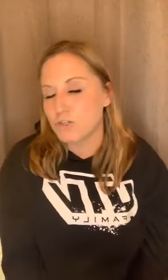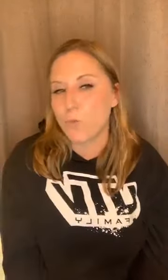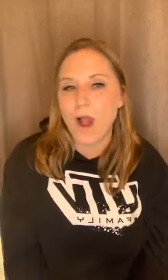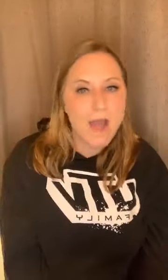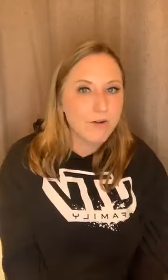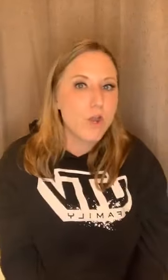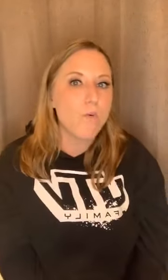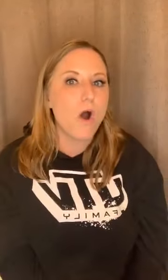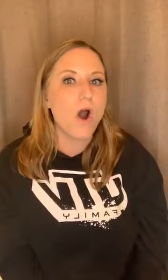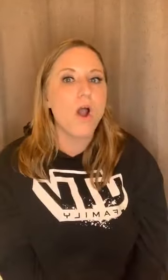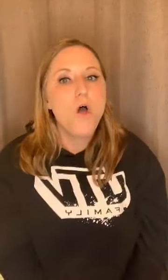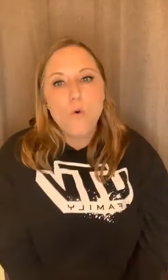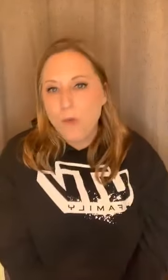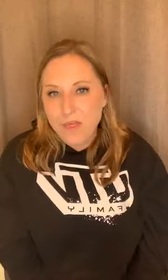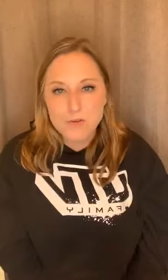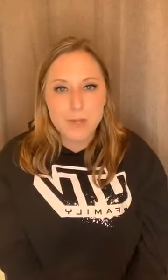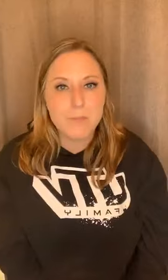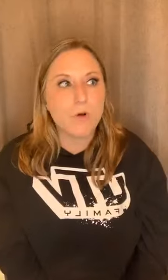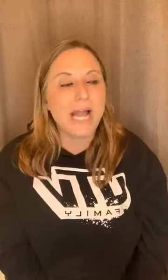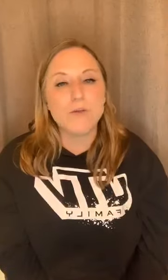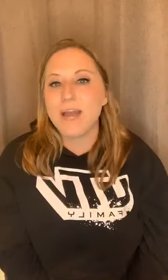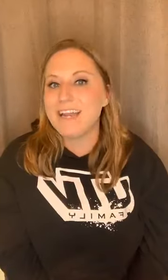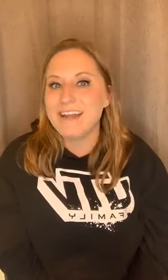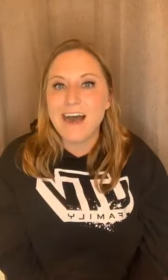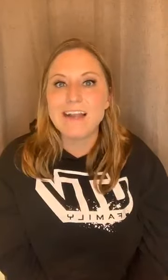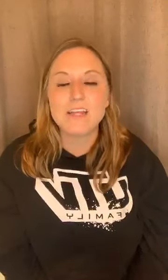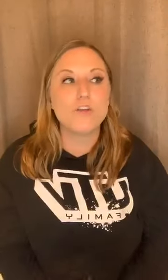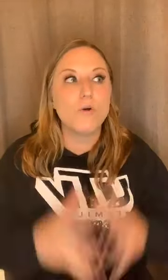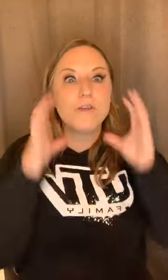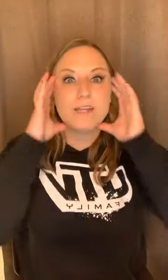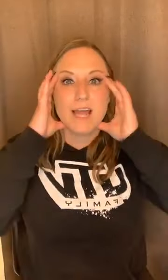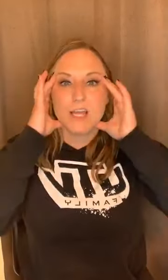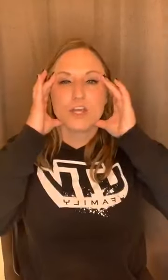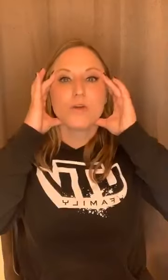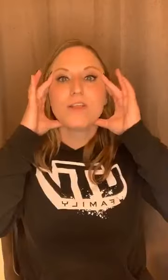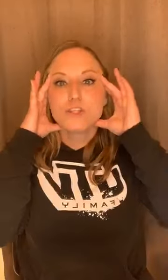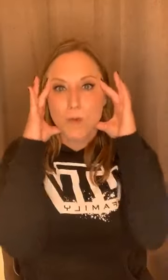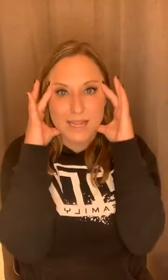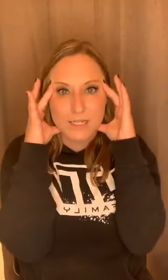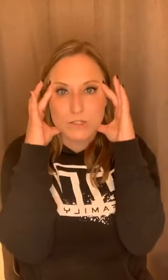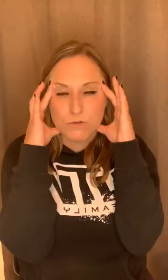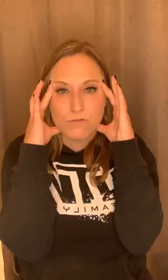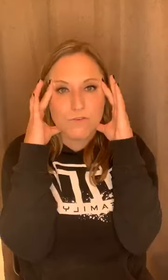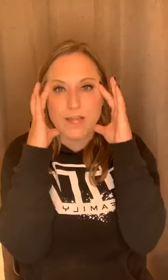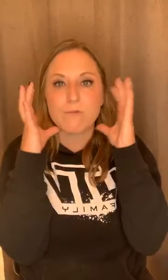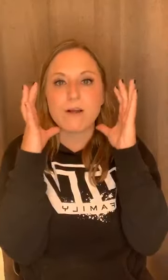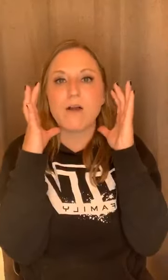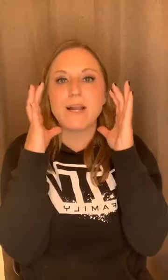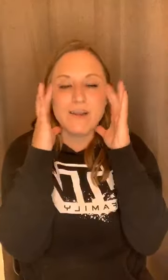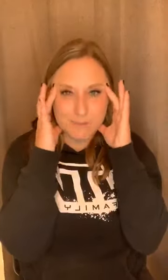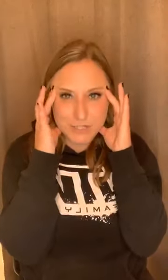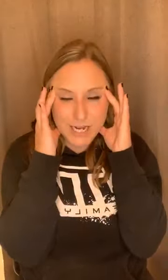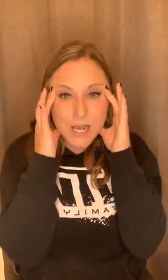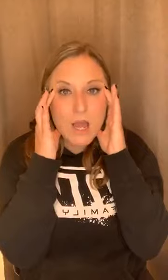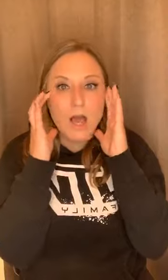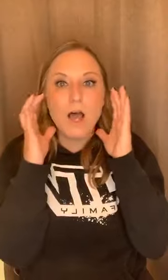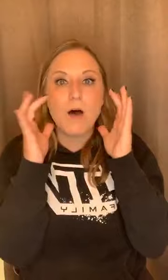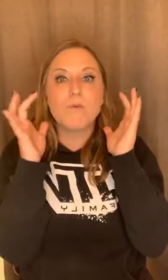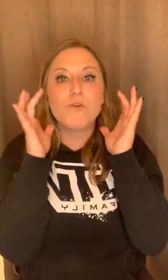or wherever you are with other people? And you cannot, you don't even like you're in the twilight zone. You like where you are right now. And I'm just kidding. Um, you